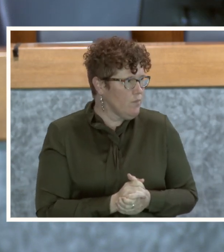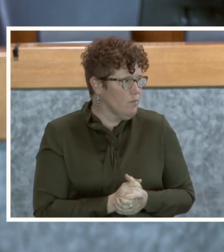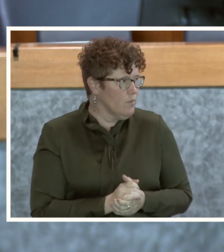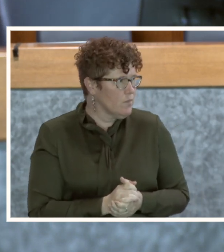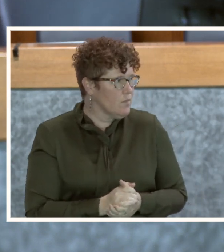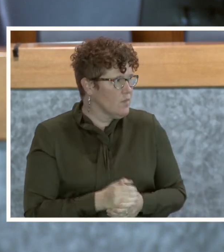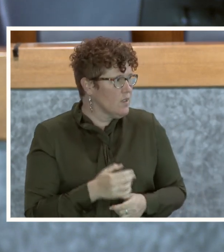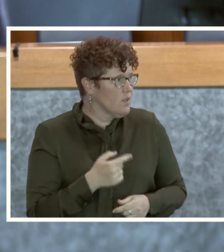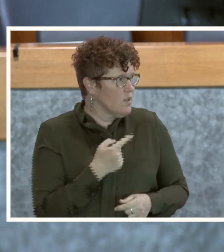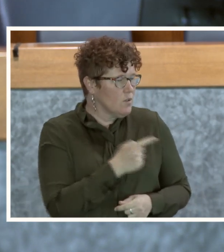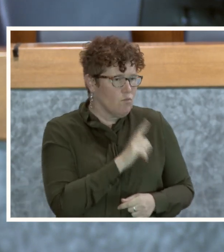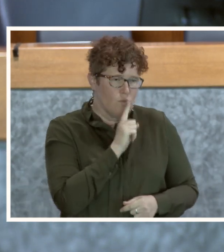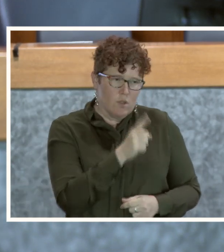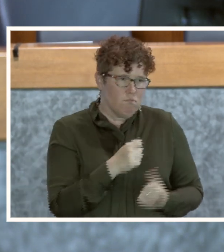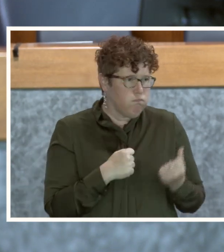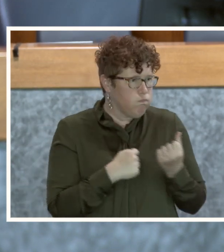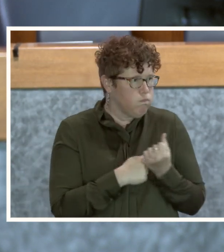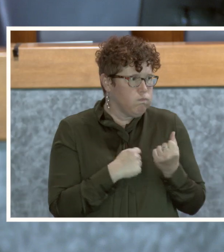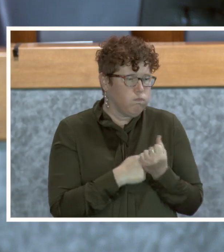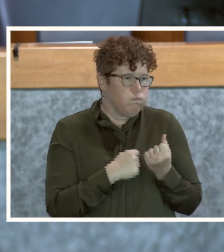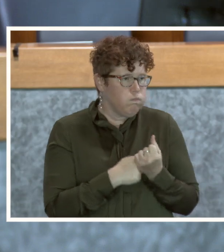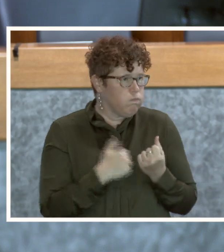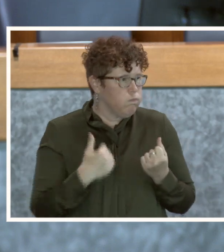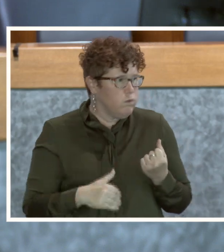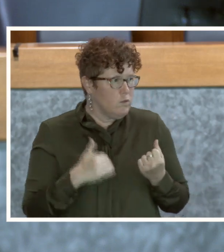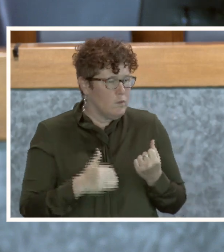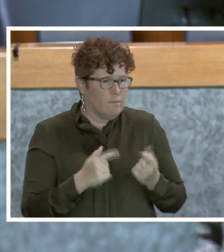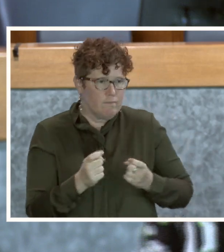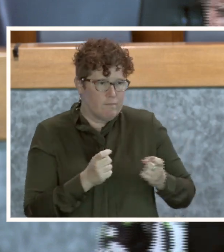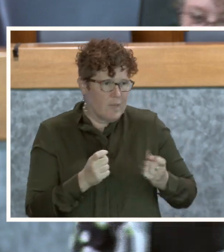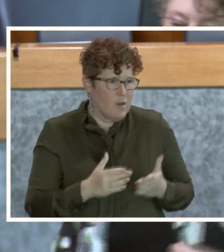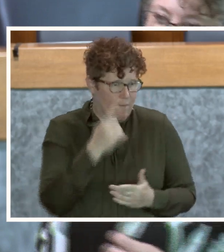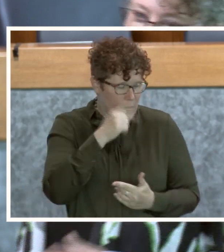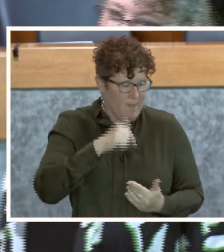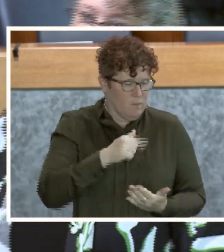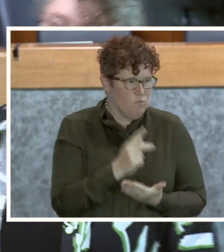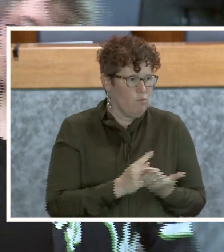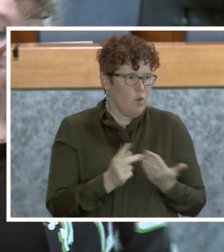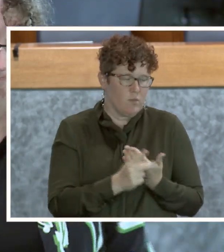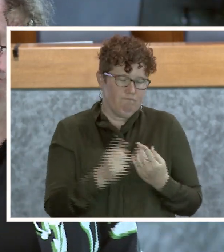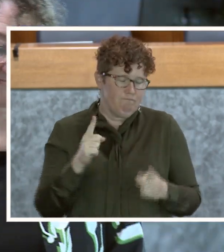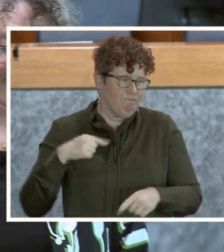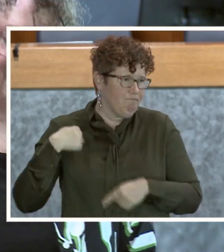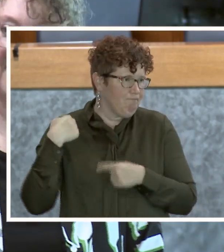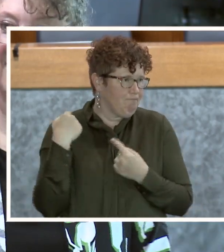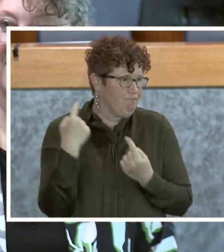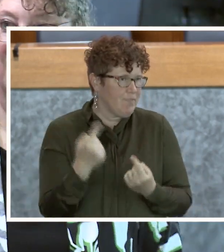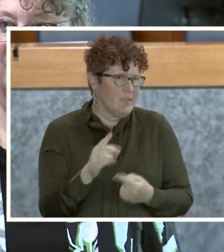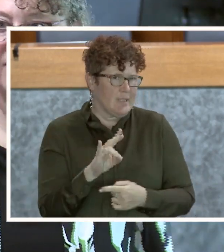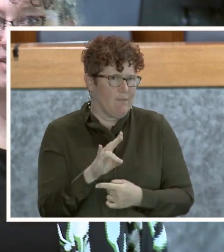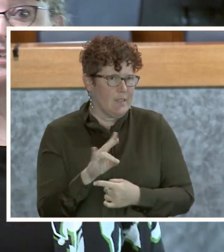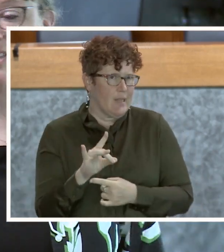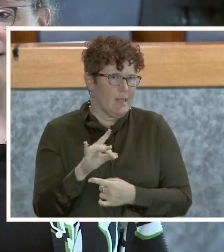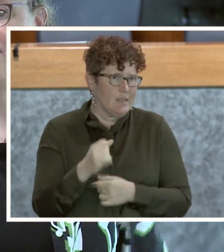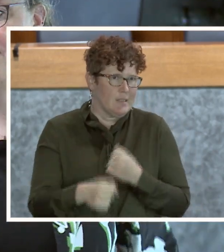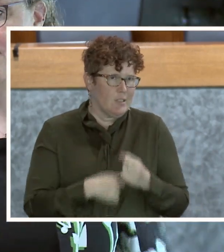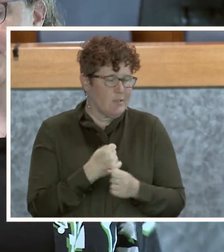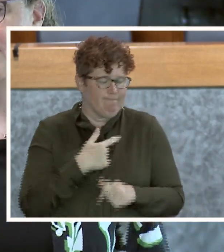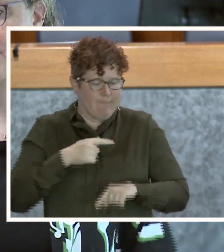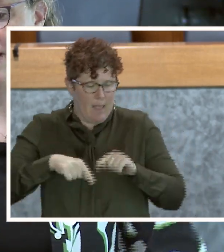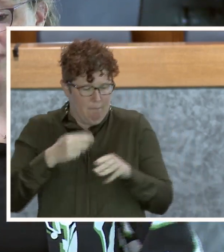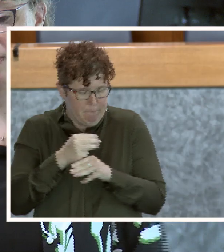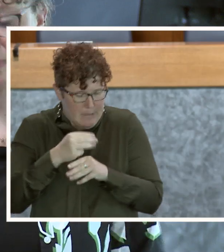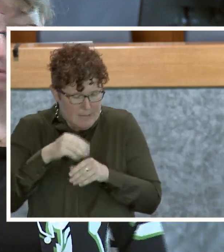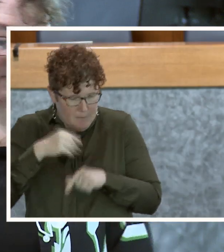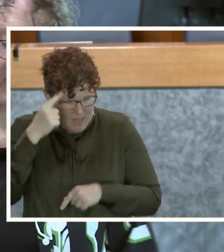she's been a cheerleader and manager for this program all these years. Seven, eight years. can't do that math in my